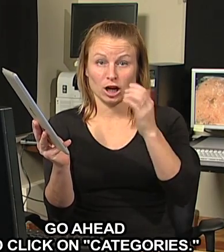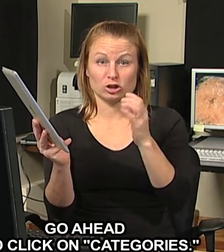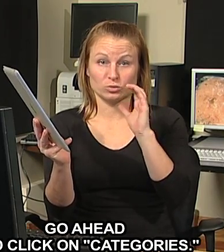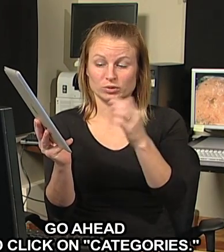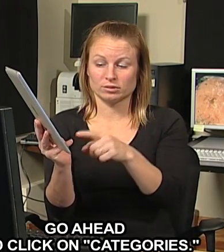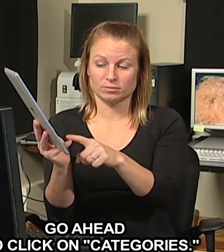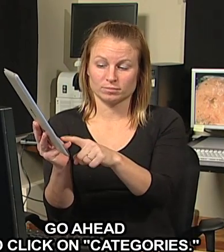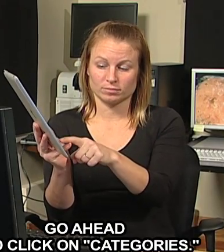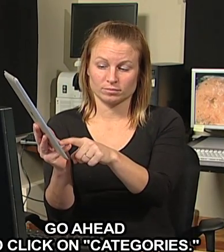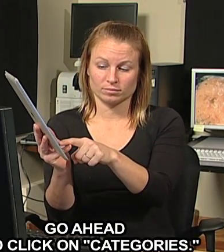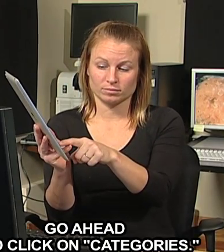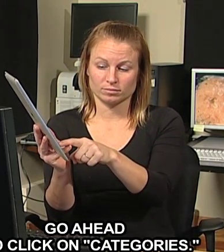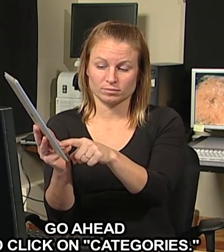We'll go ahead and click on categories.